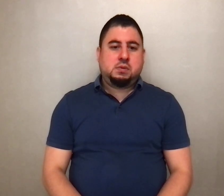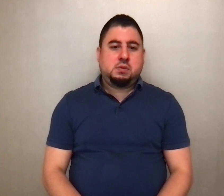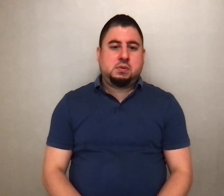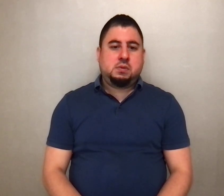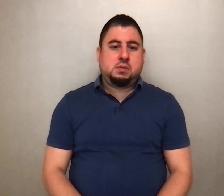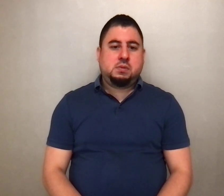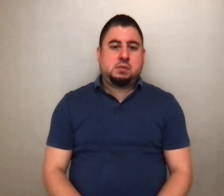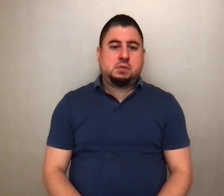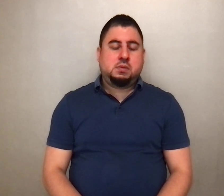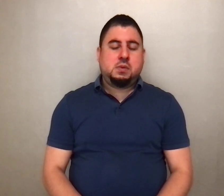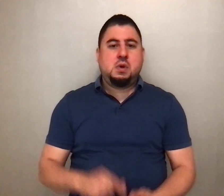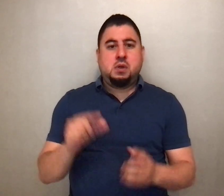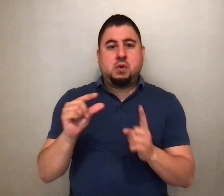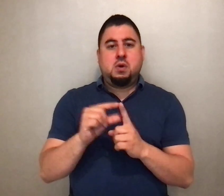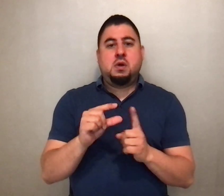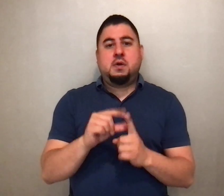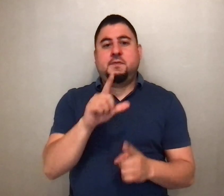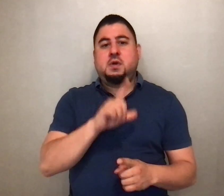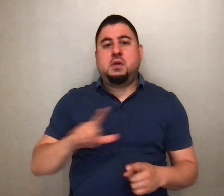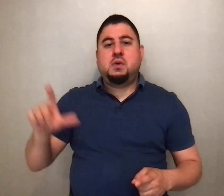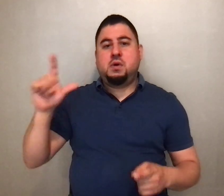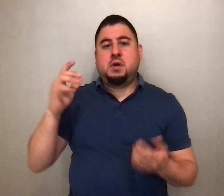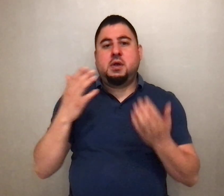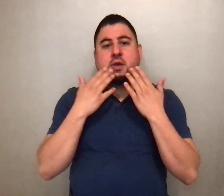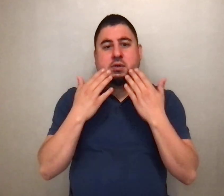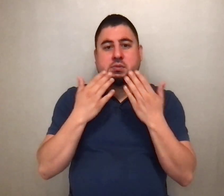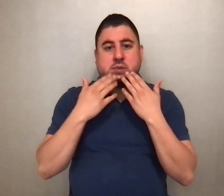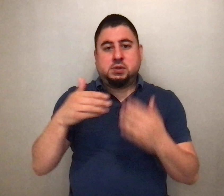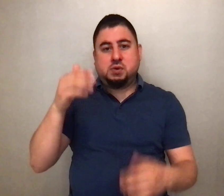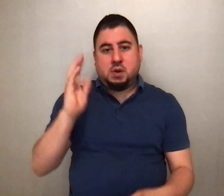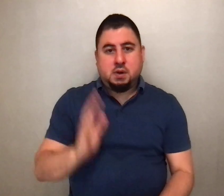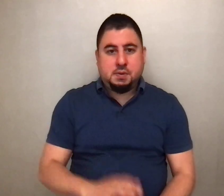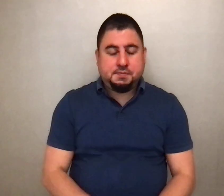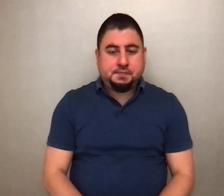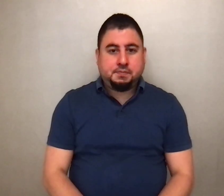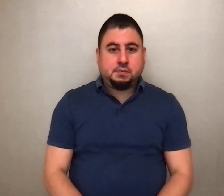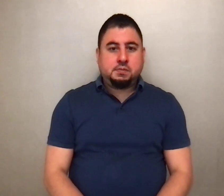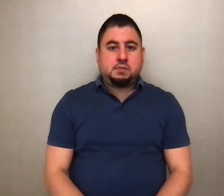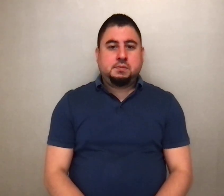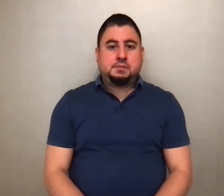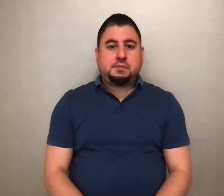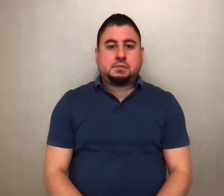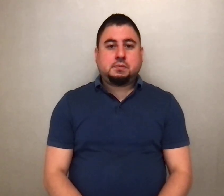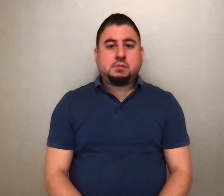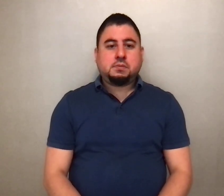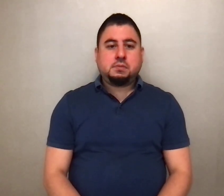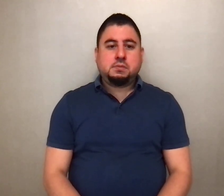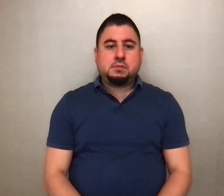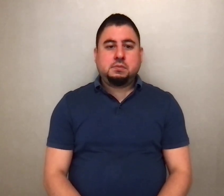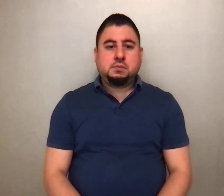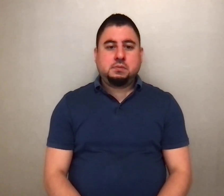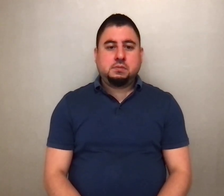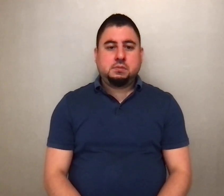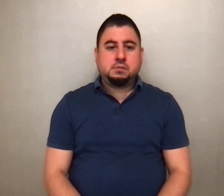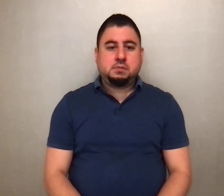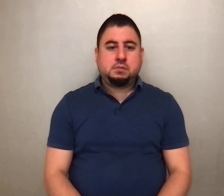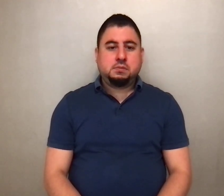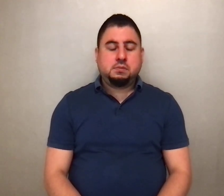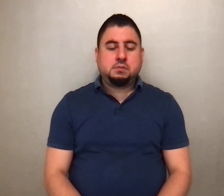The word of the Lord. Thanks be to God. Lord, you